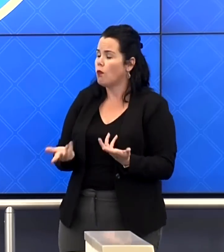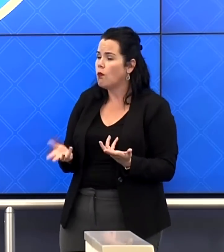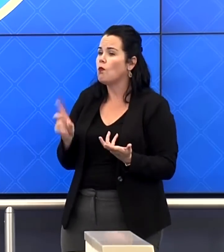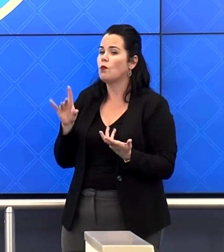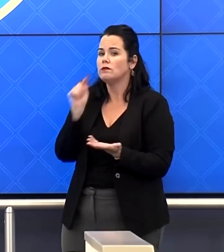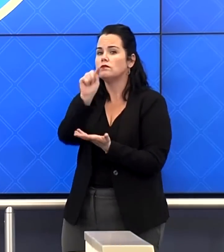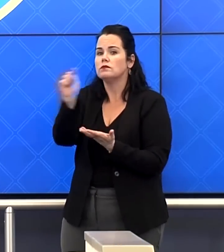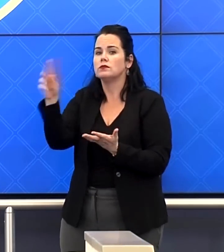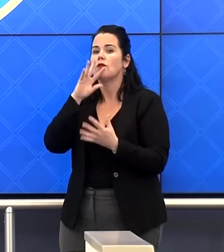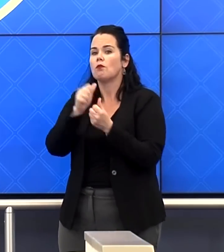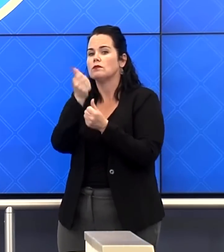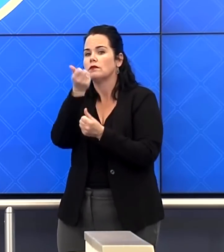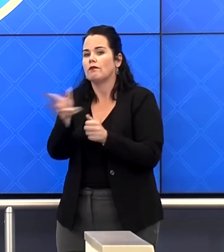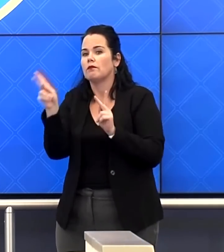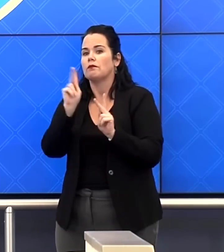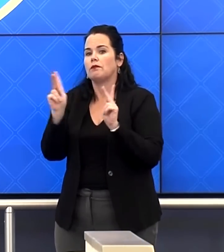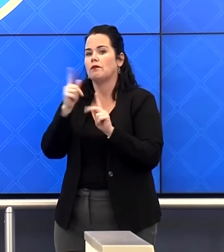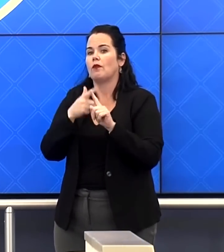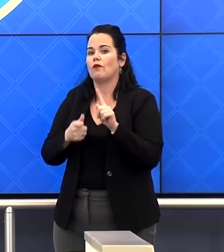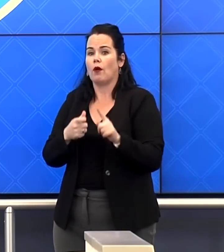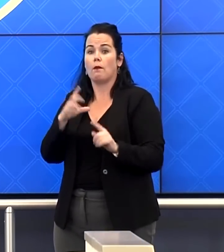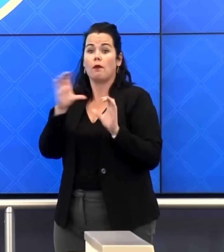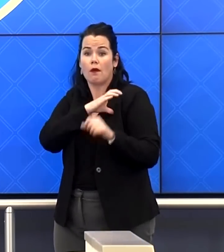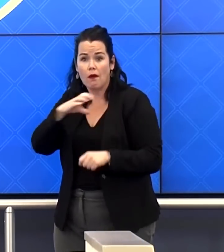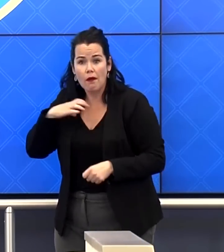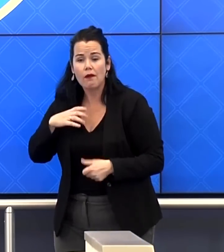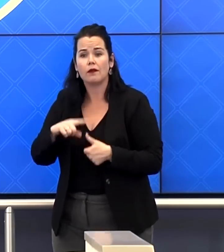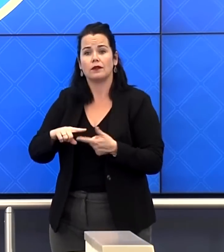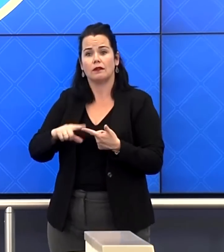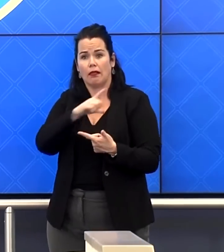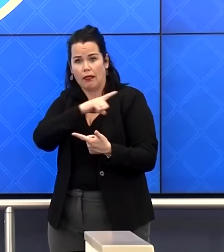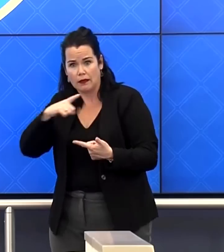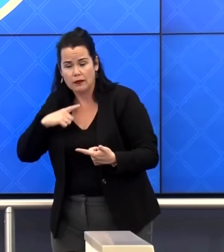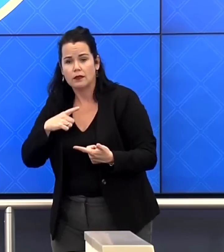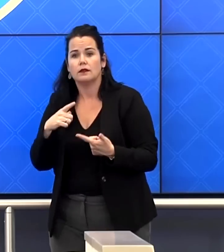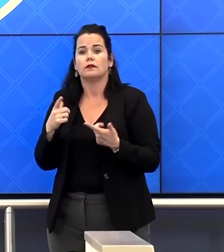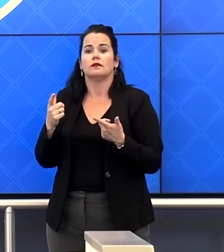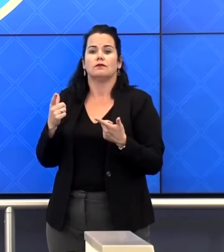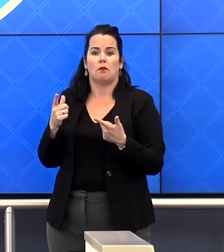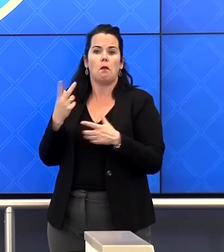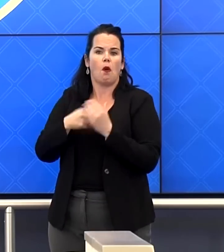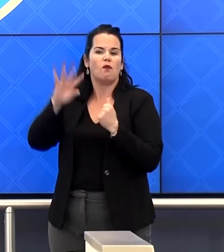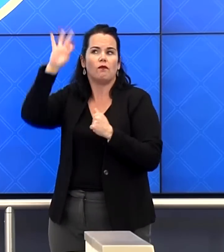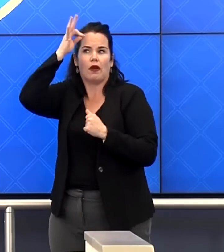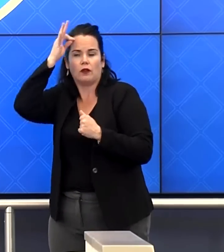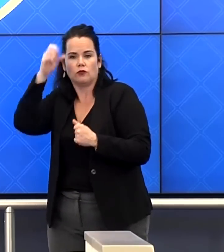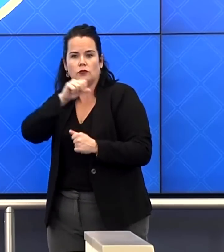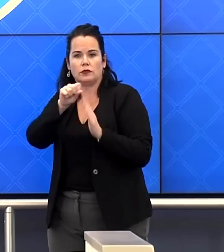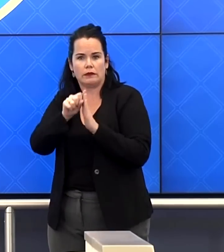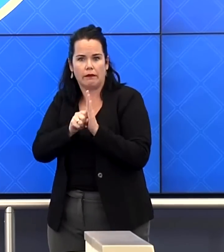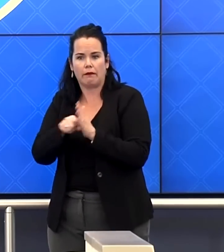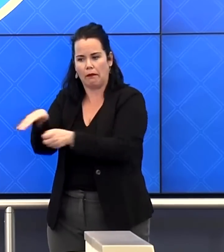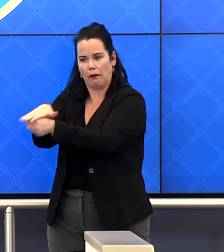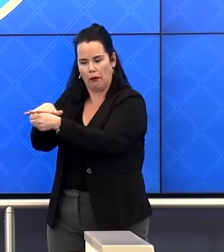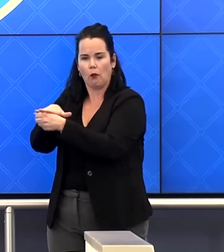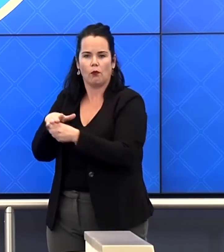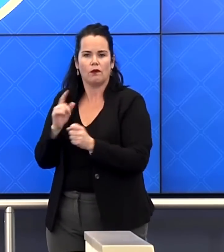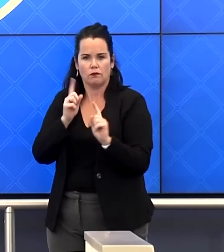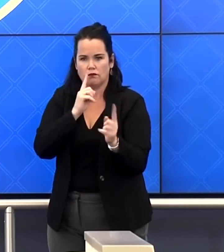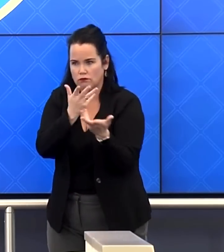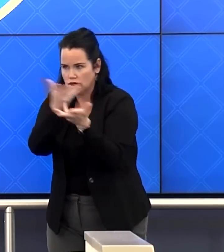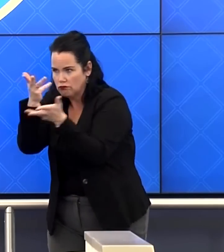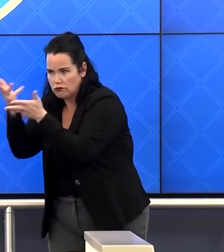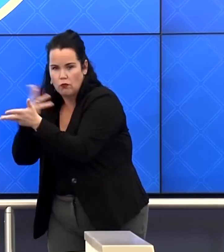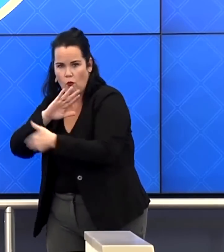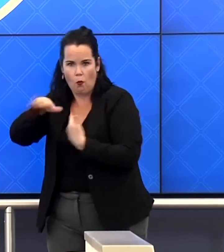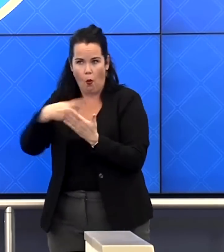from a number of different levels, including congressional and at the state level, as well as the local leaders. It's going